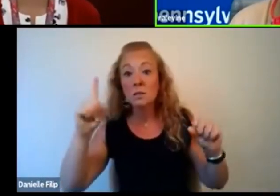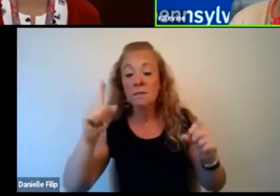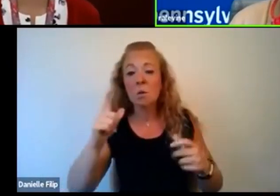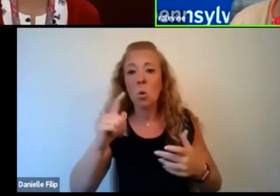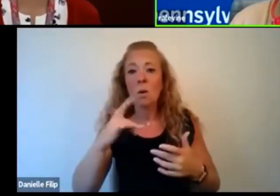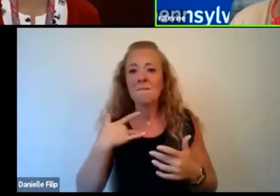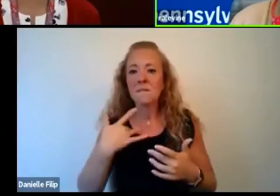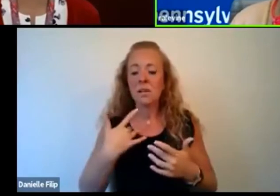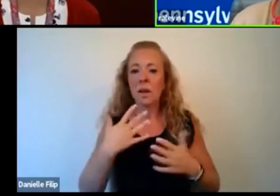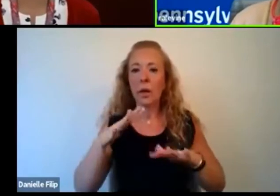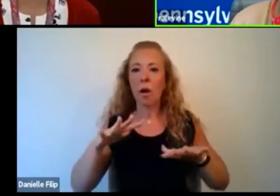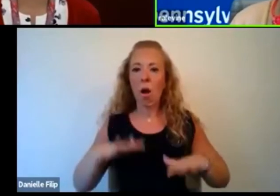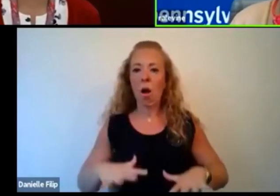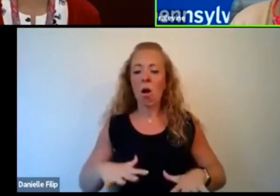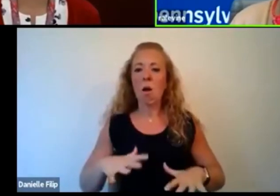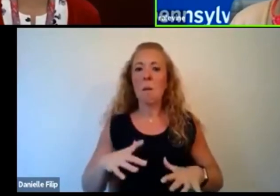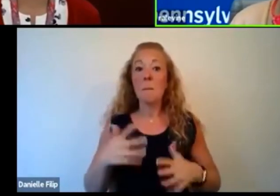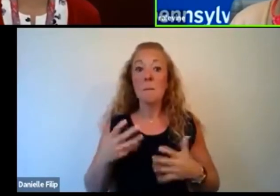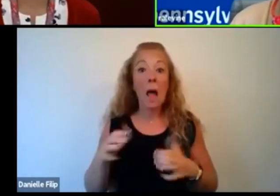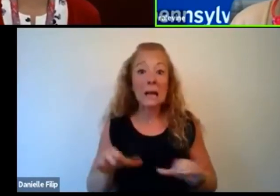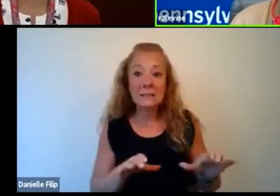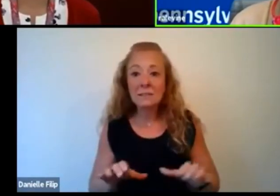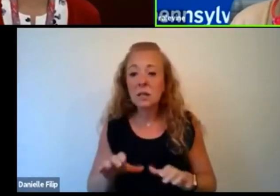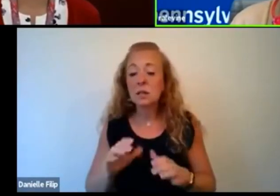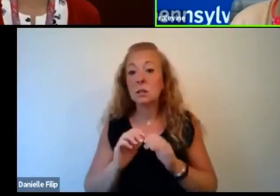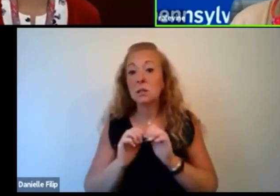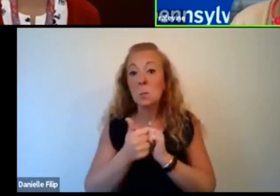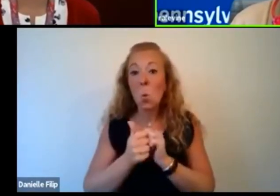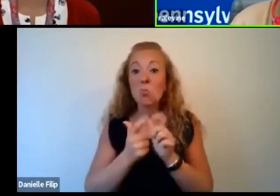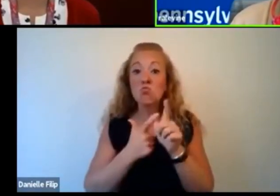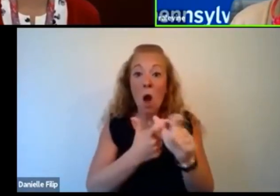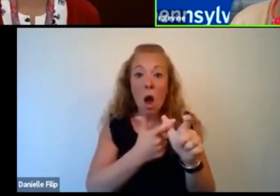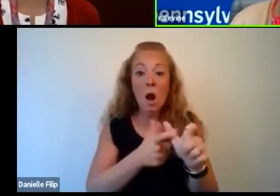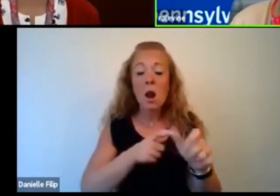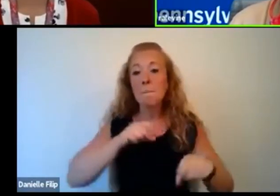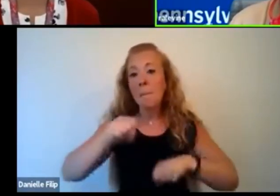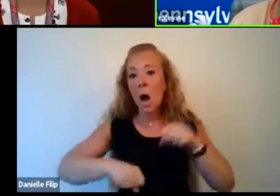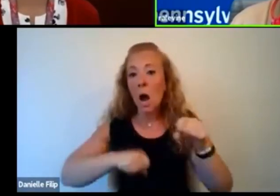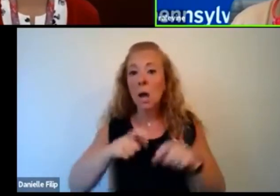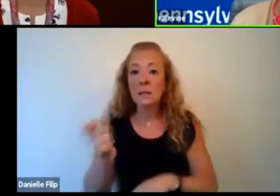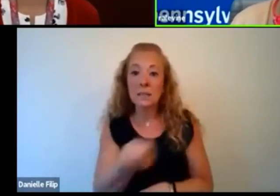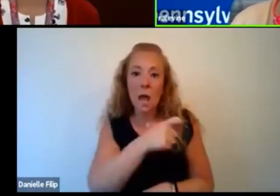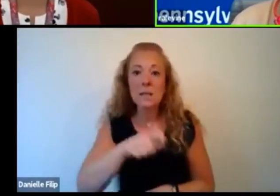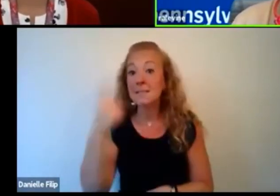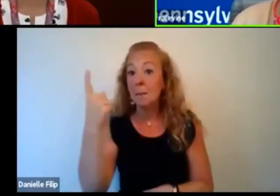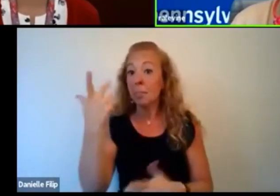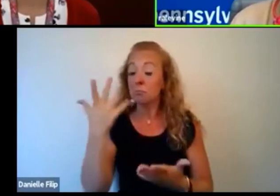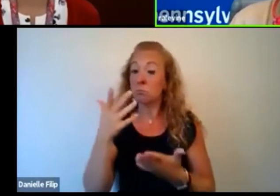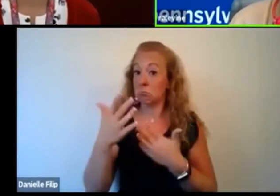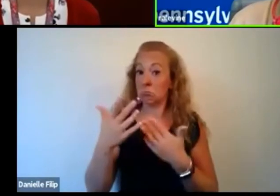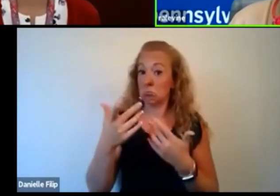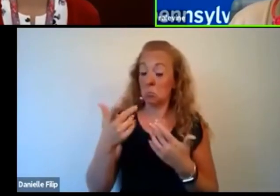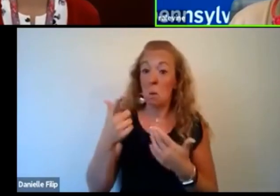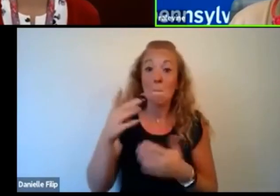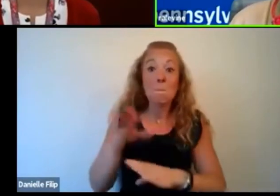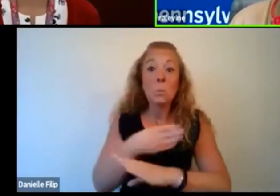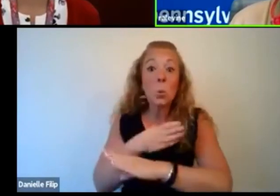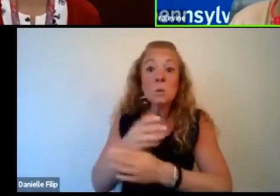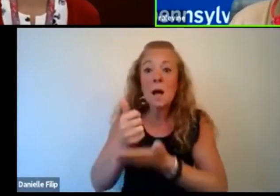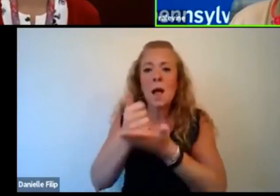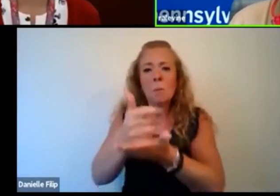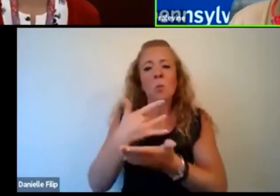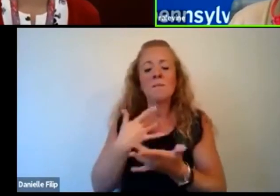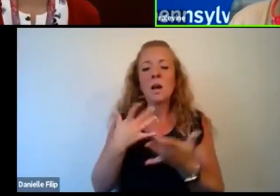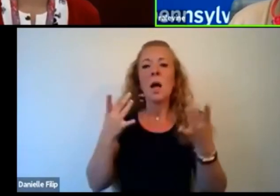sport or a certain activity. So that could be running or bicycling or tennis or whatever. It could be music. It could be